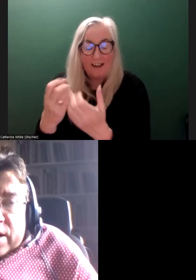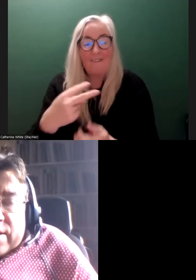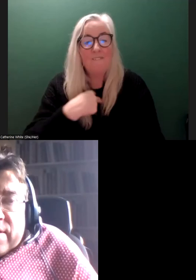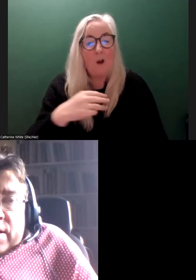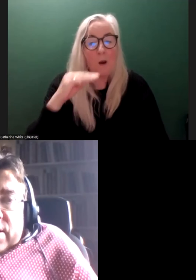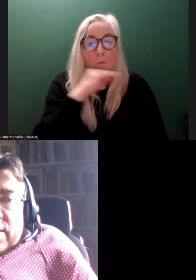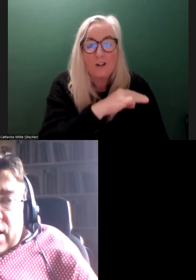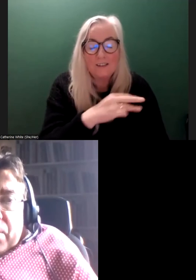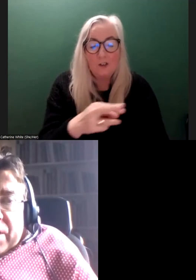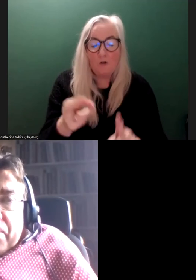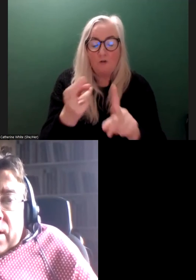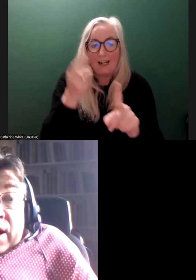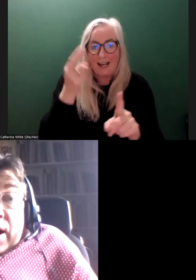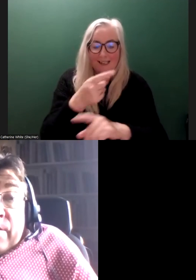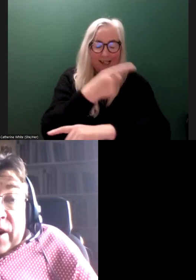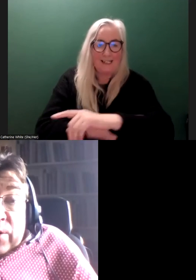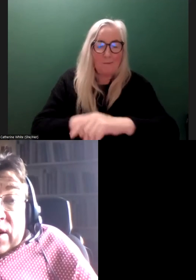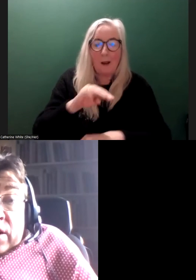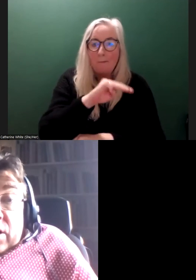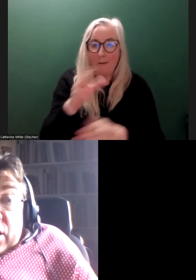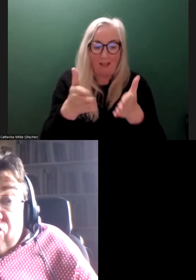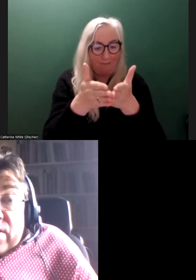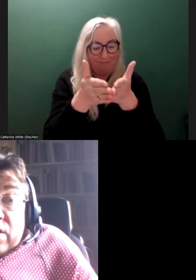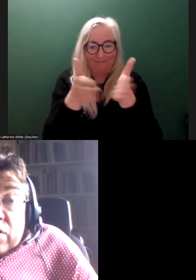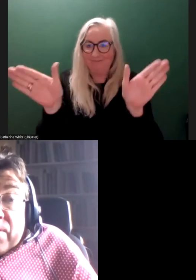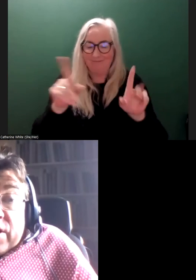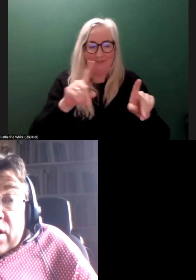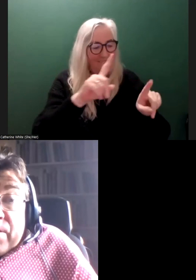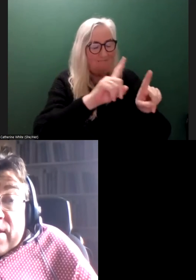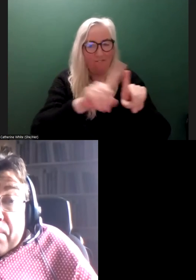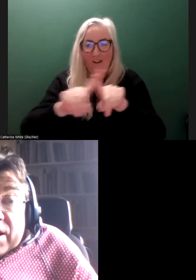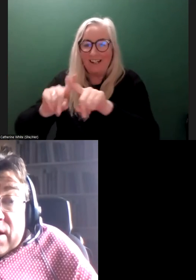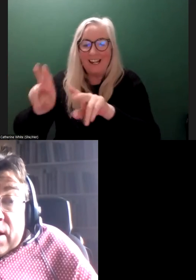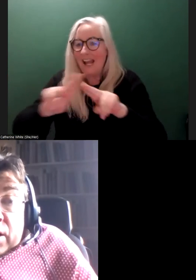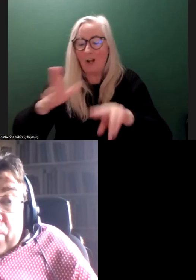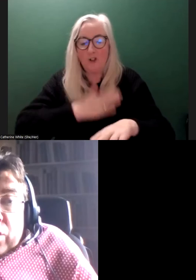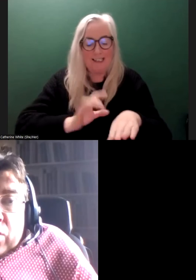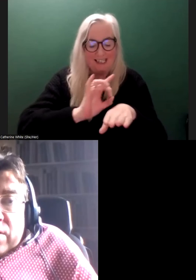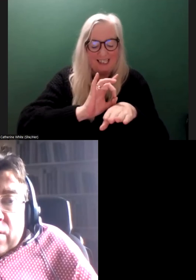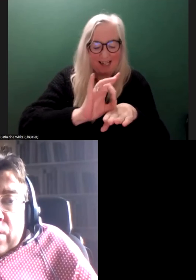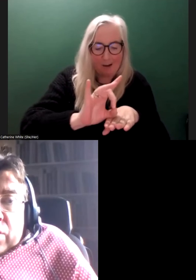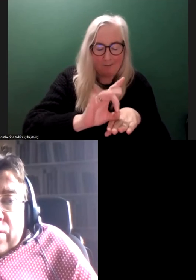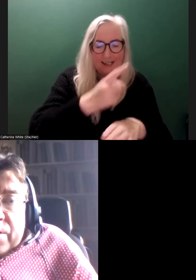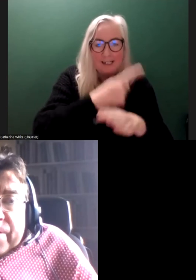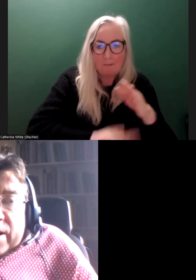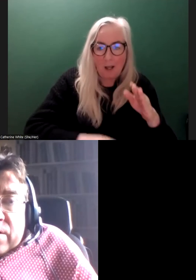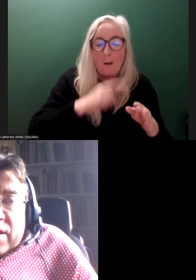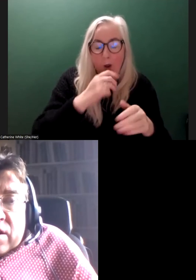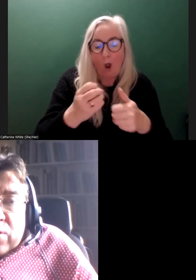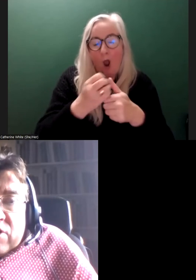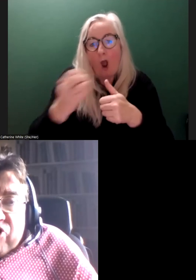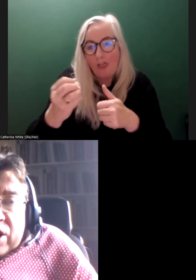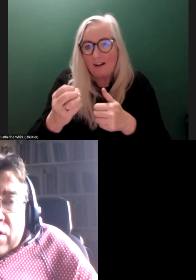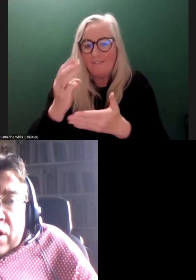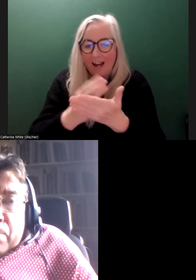to recognise that disabled people are varied, not just in terms of type of disability, but also other factors,